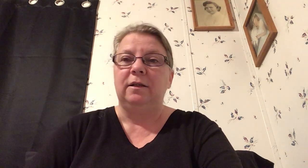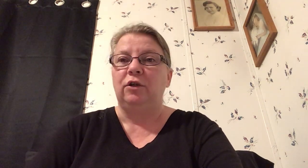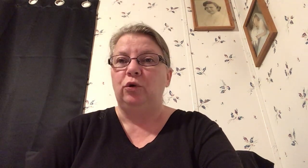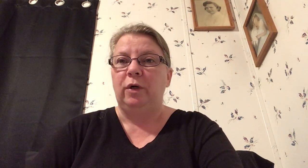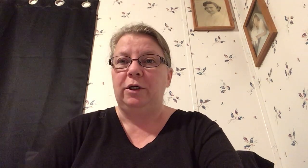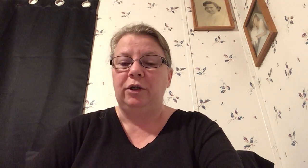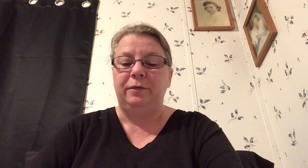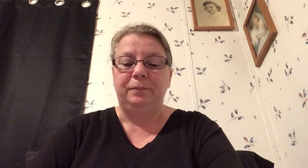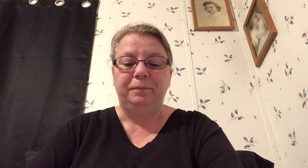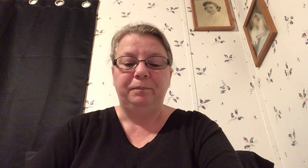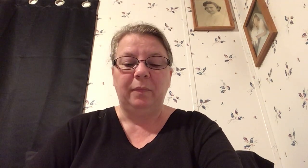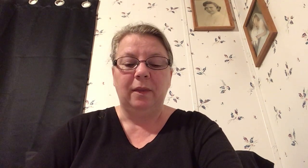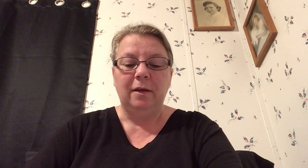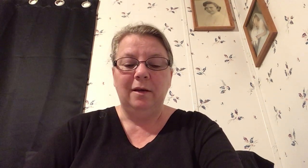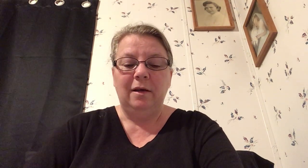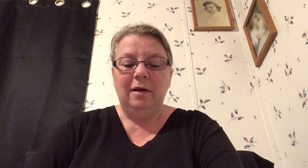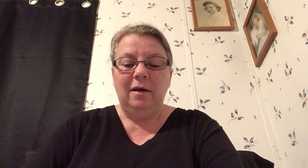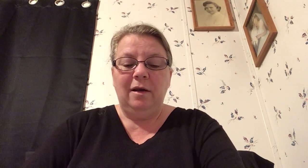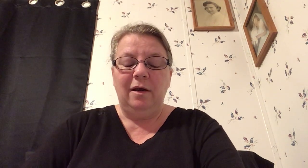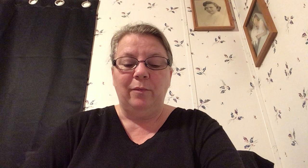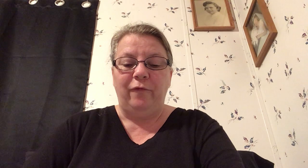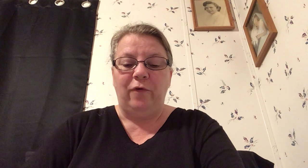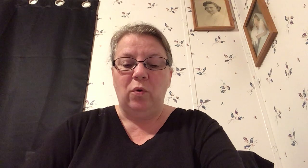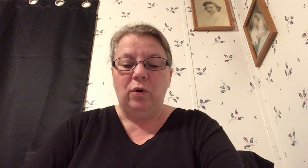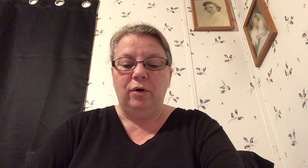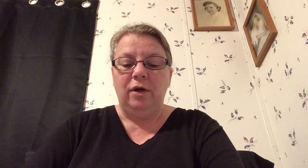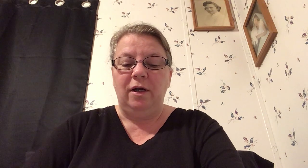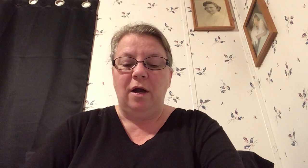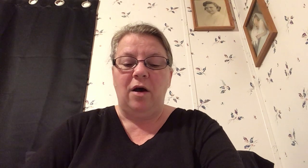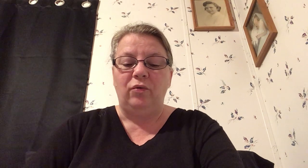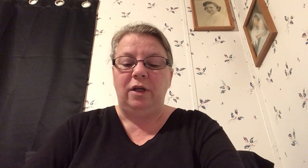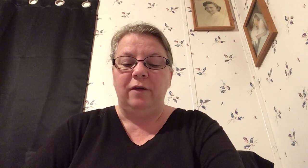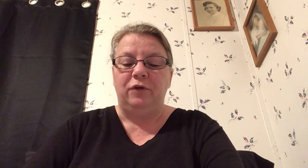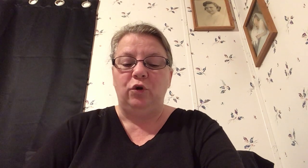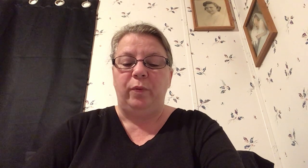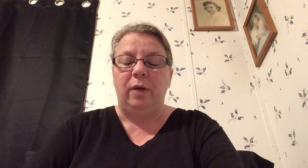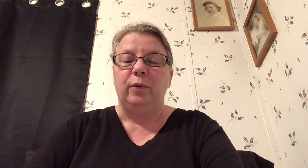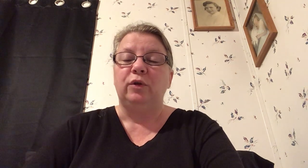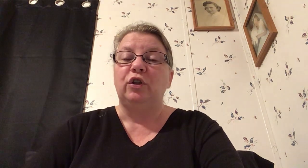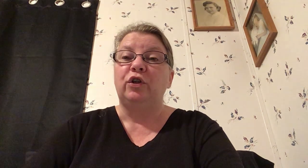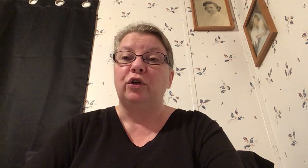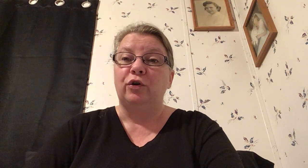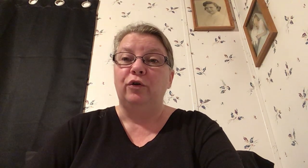situation number four god gives you people to serve